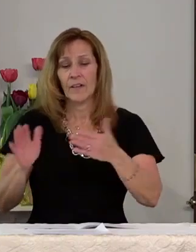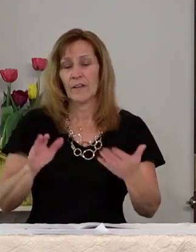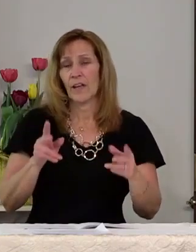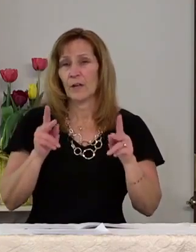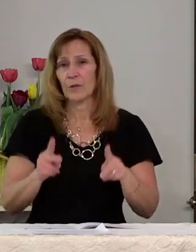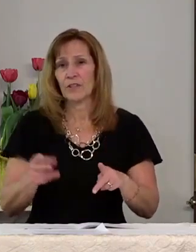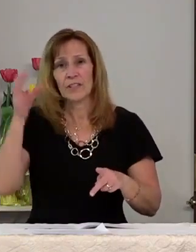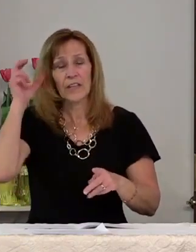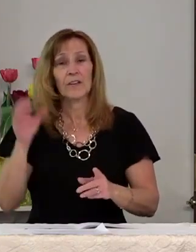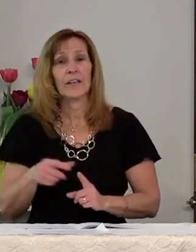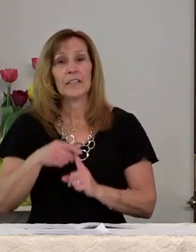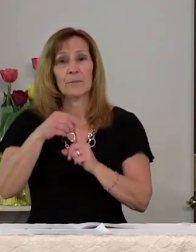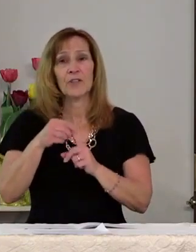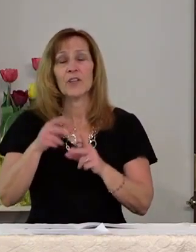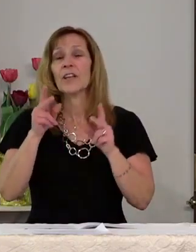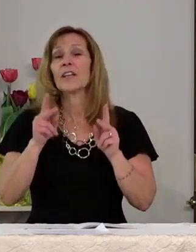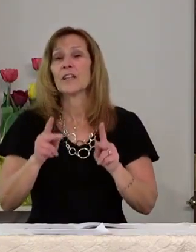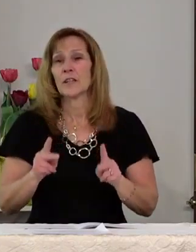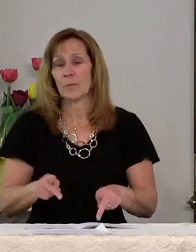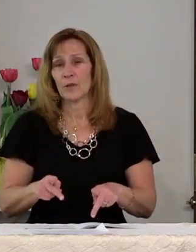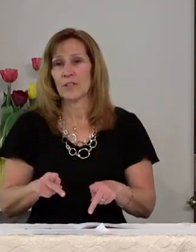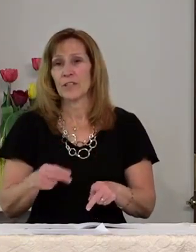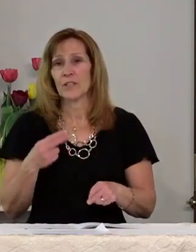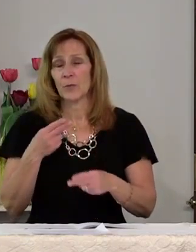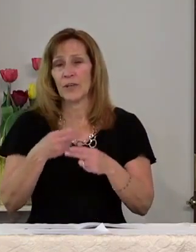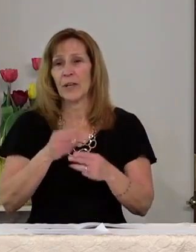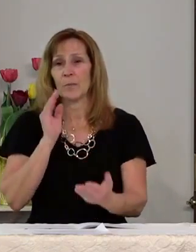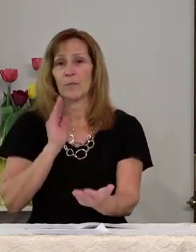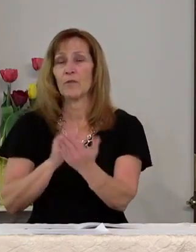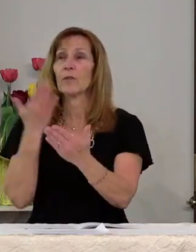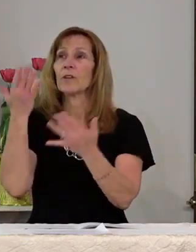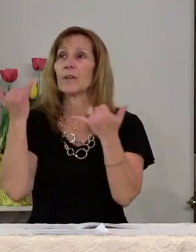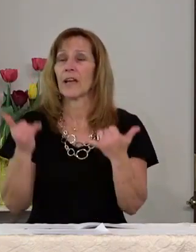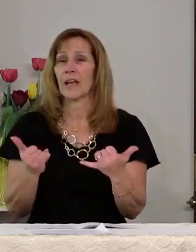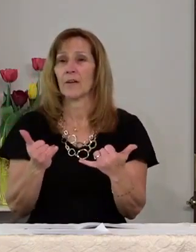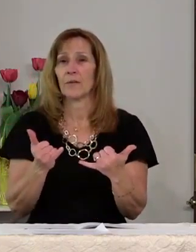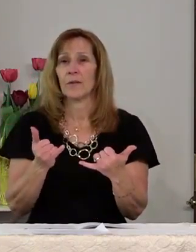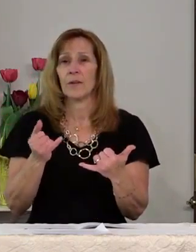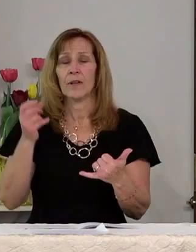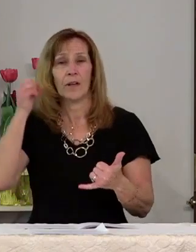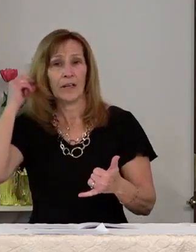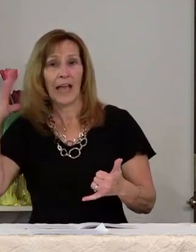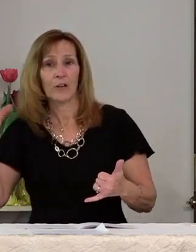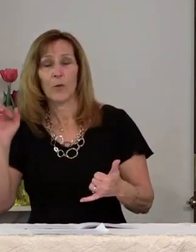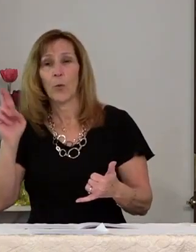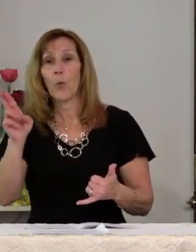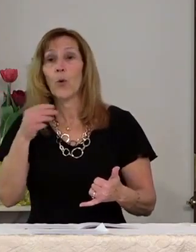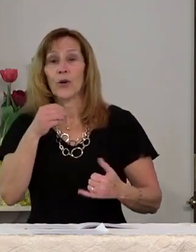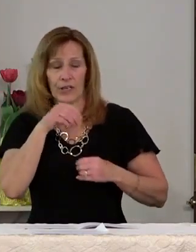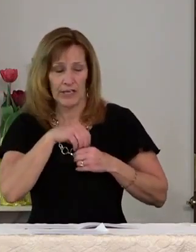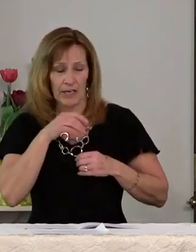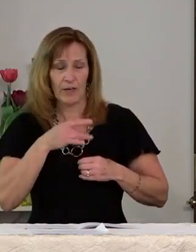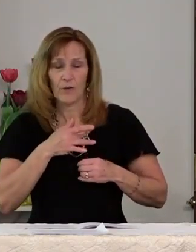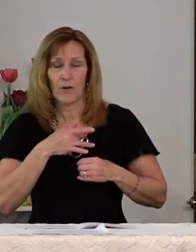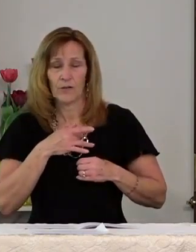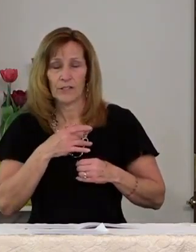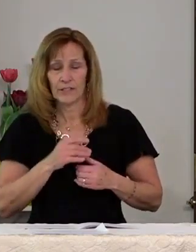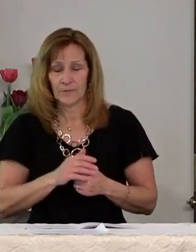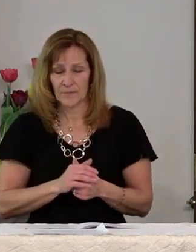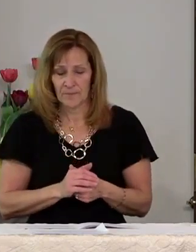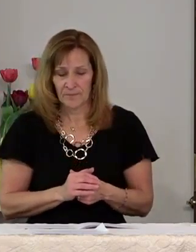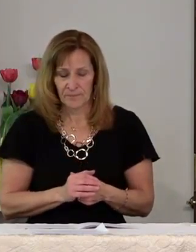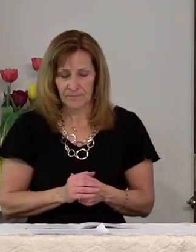hear especially the persons and concerns we name before you now aloud or in our hearts